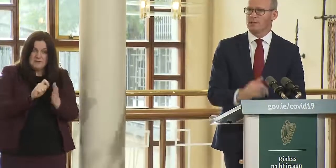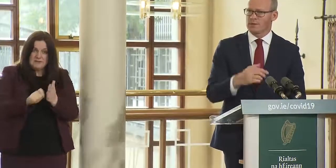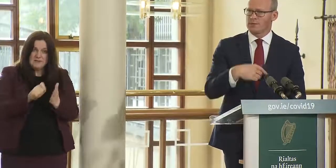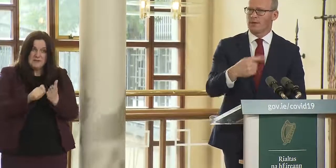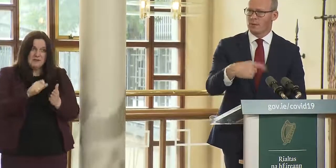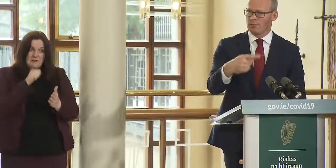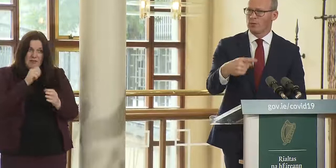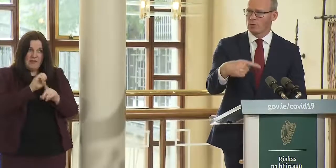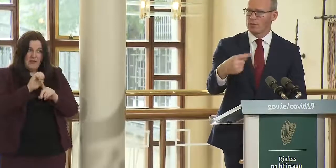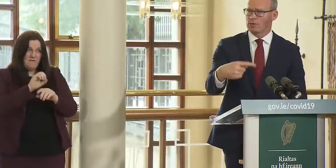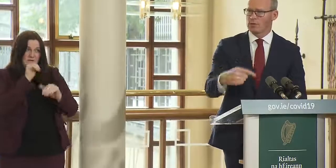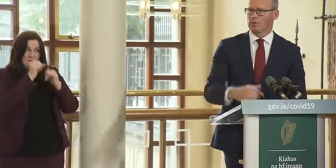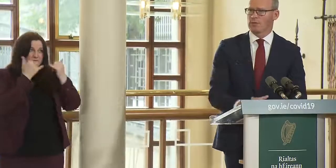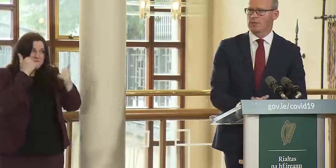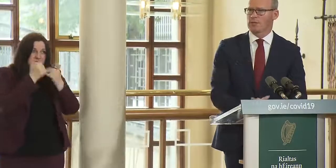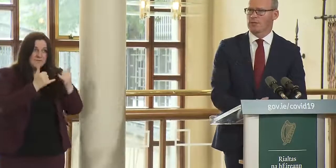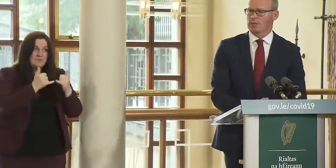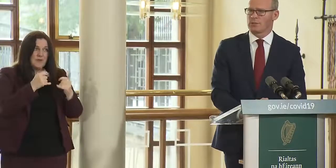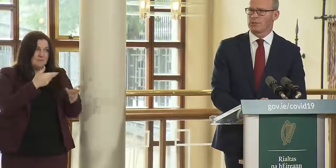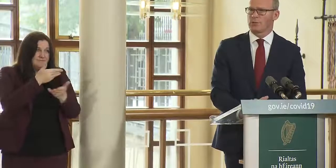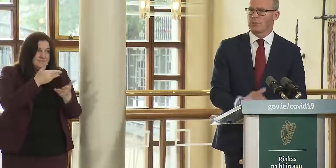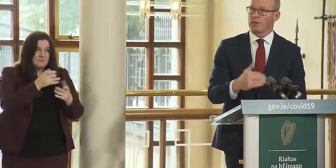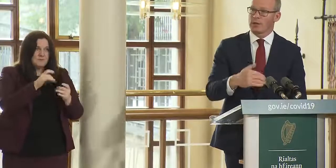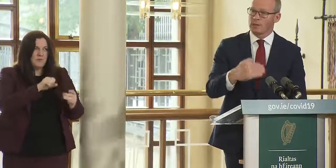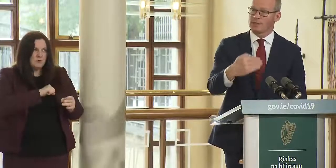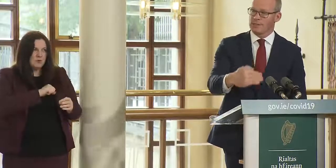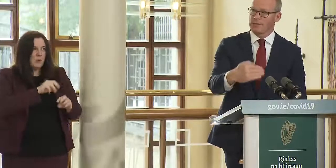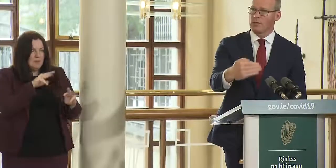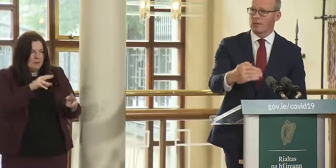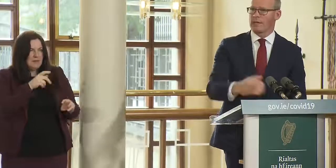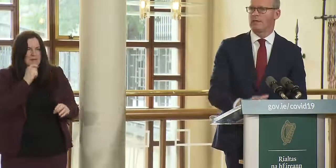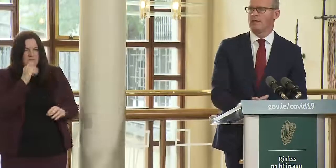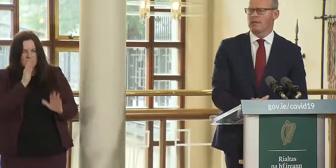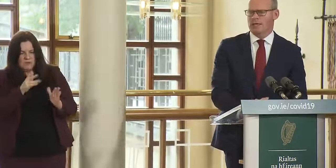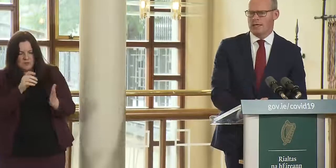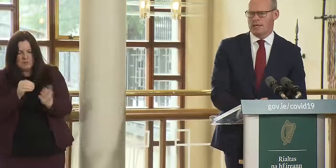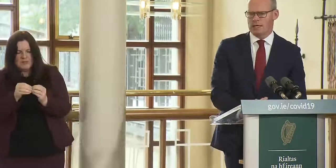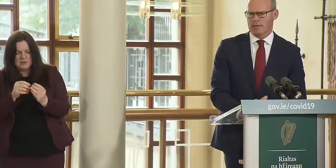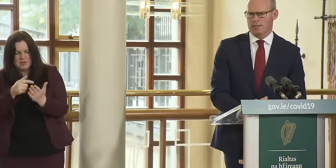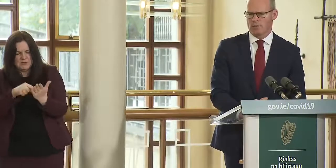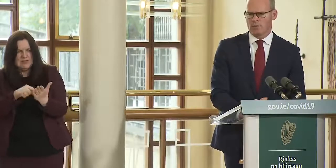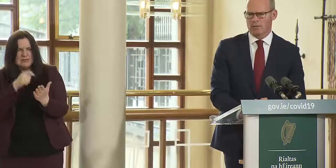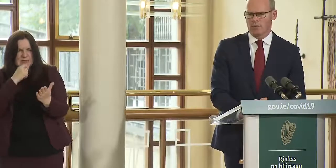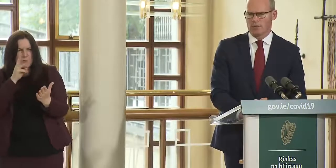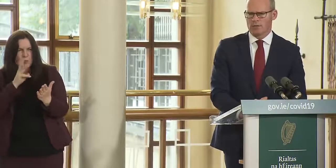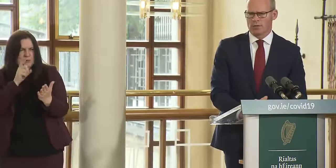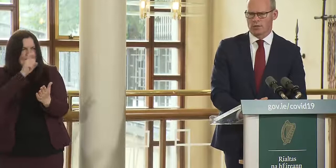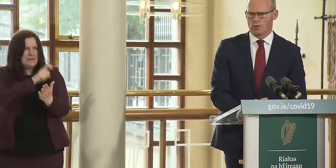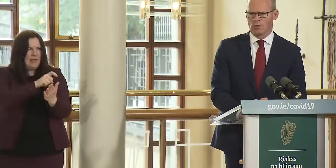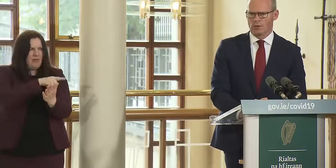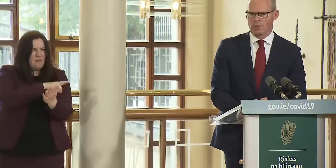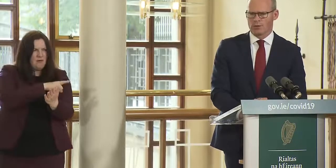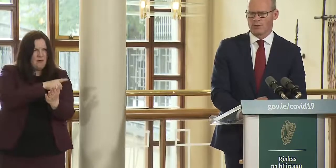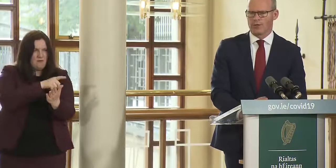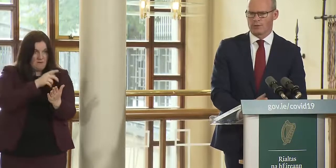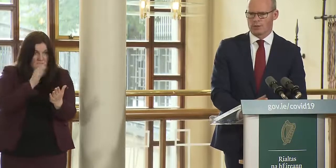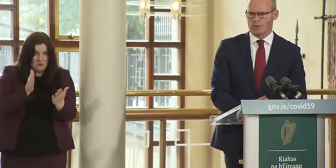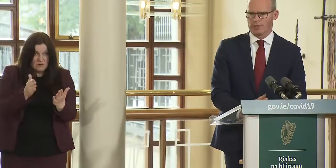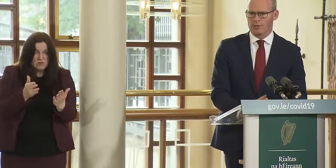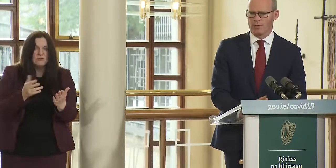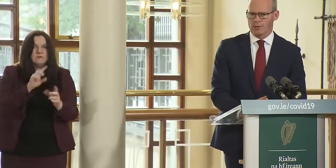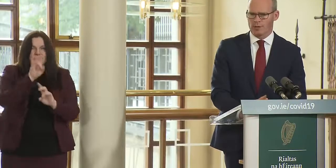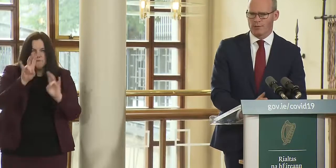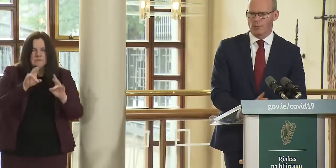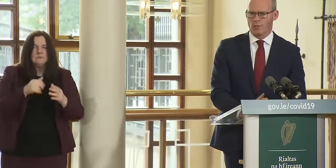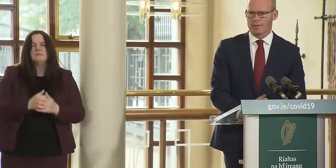in terms of follow-up phone calls and conversations to make sure people are where they say they're going uh and so on so two things